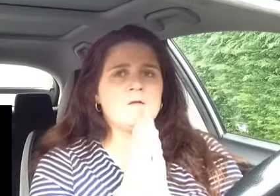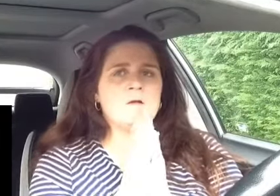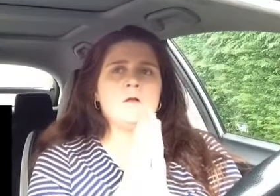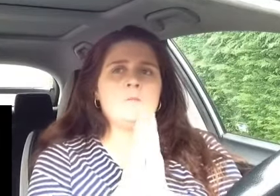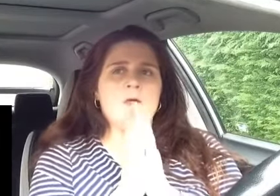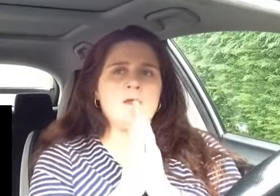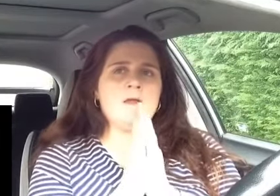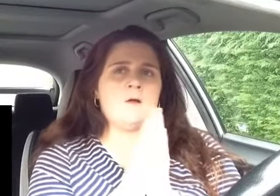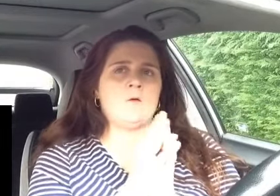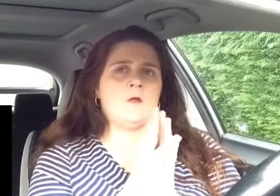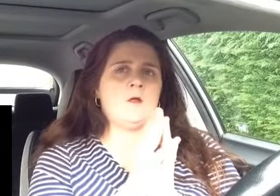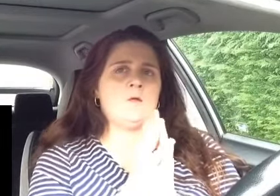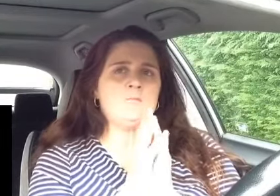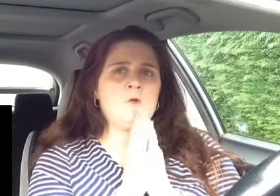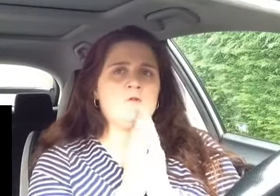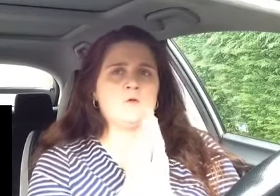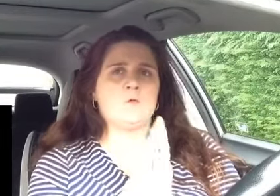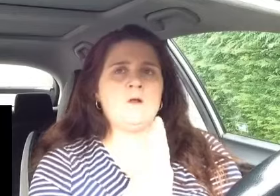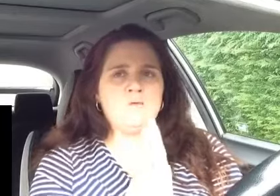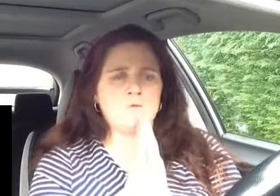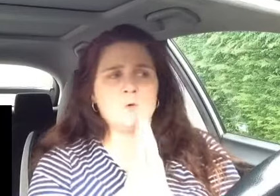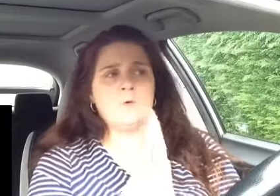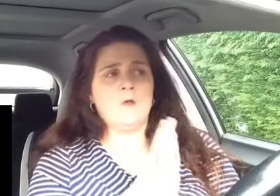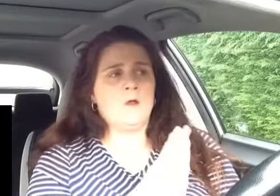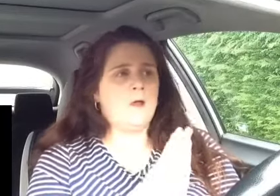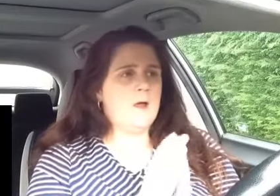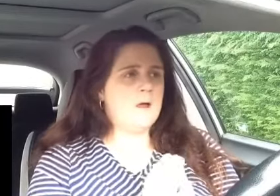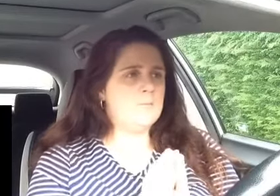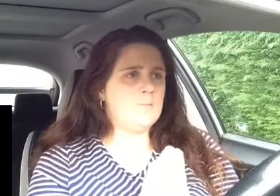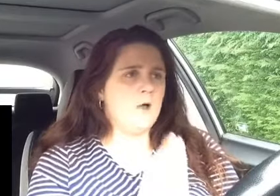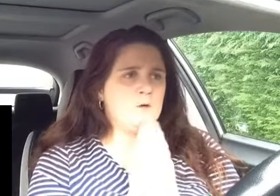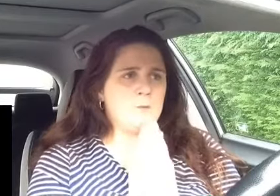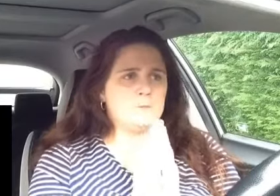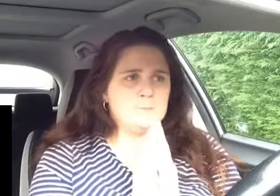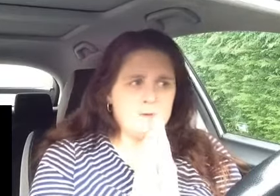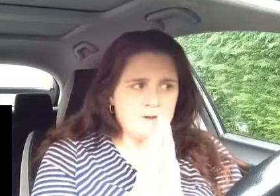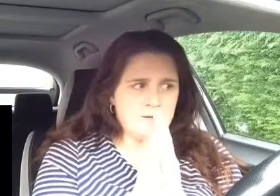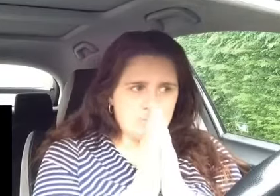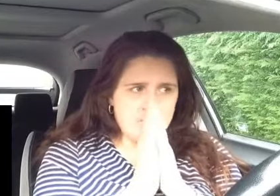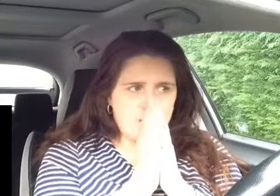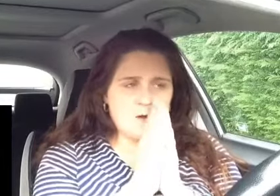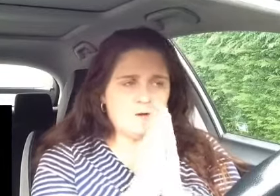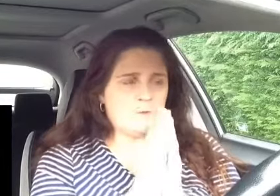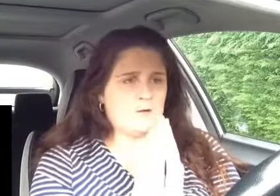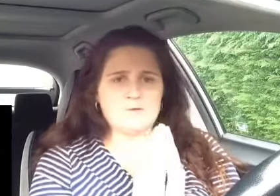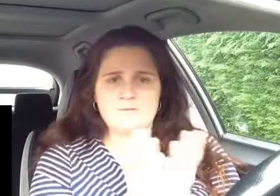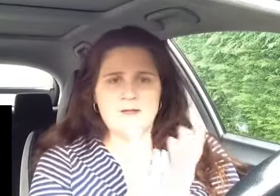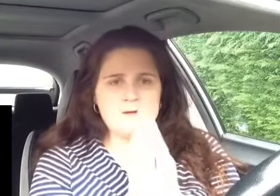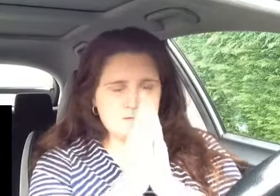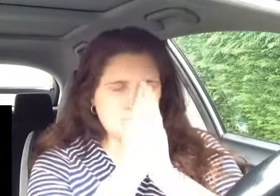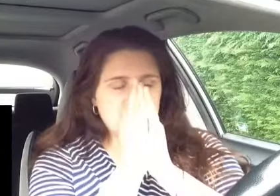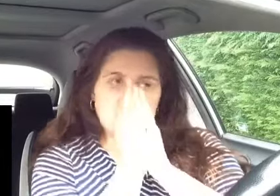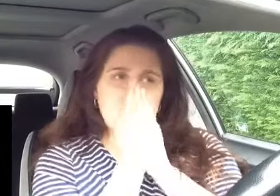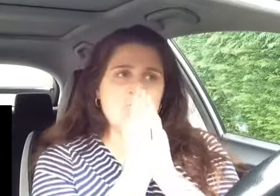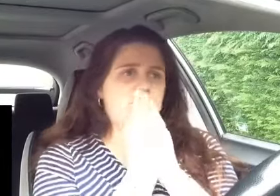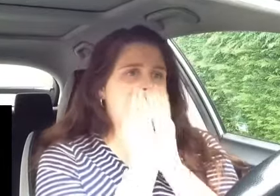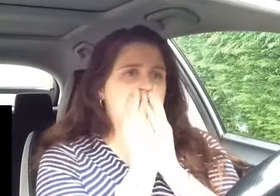but anyhow on a musical level um I'd probably give that no well 10 definitely 10